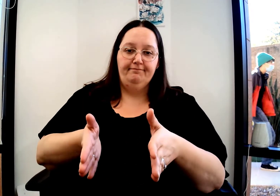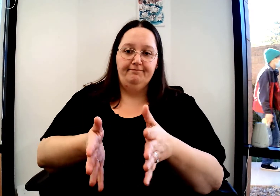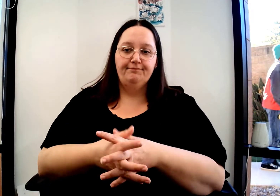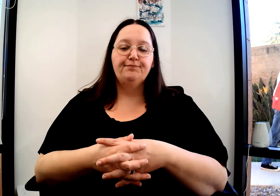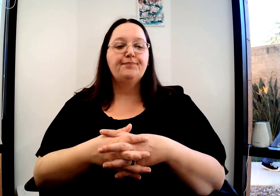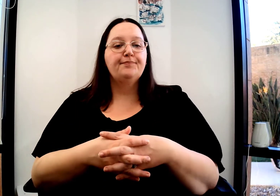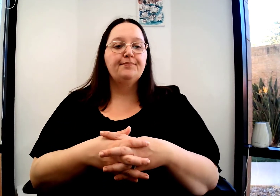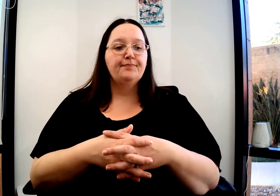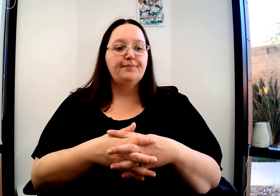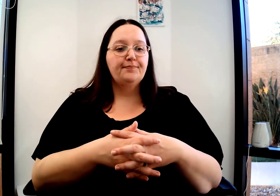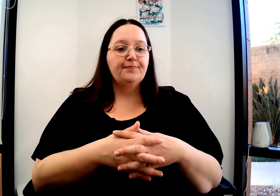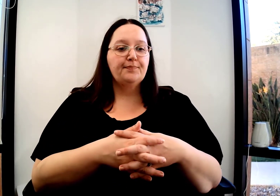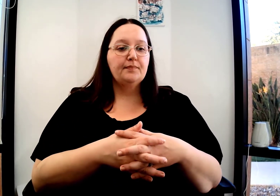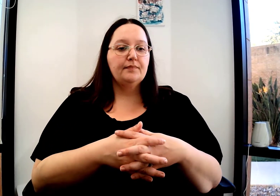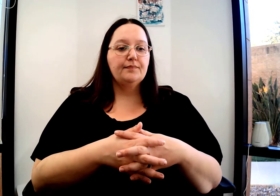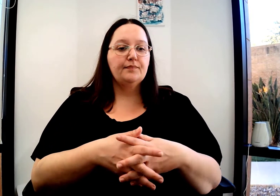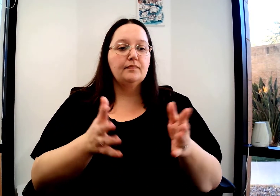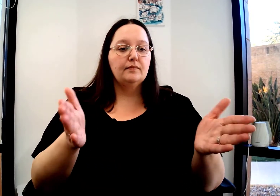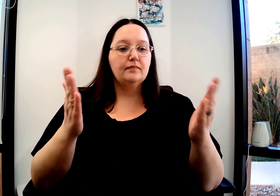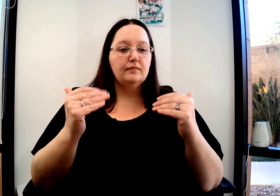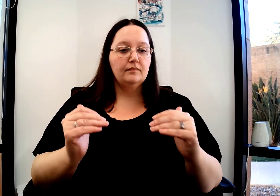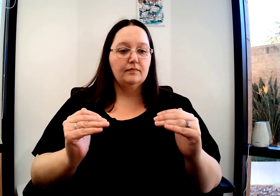Either way, that is the person, a suspect.